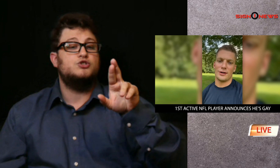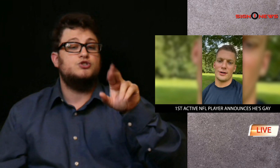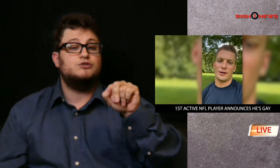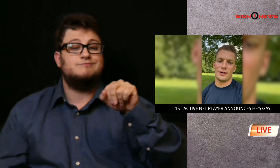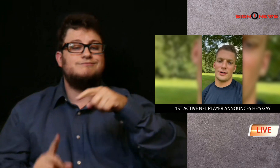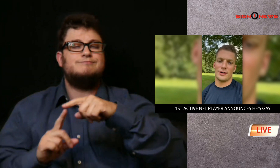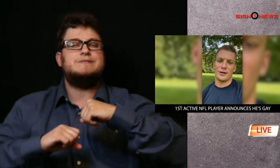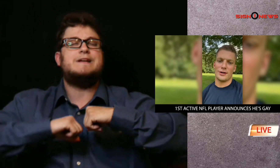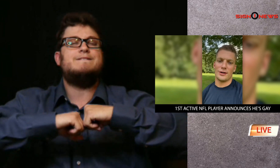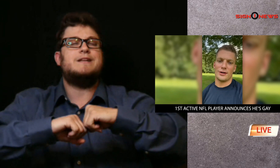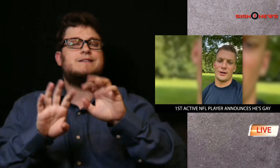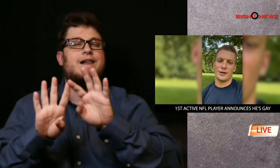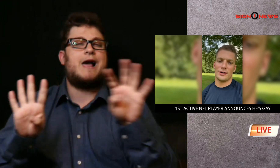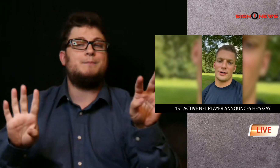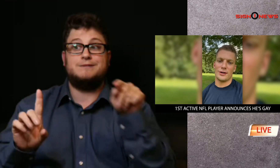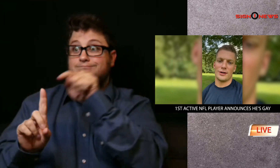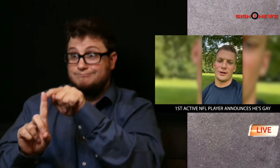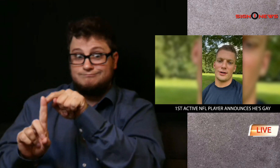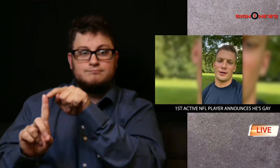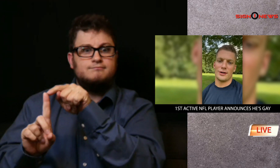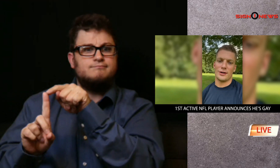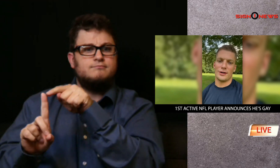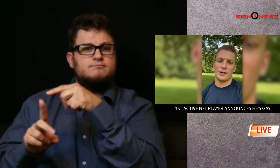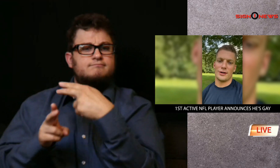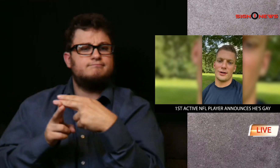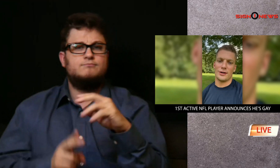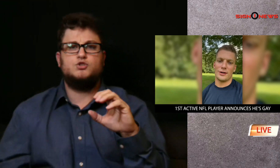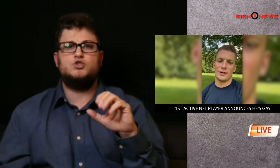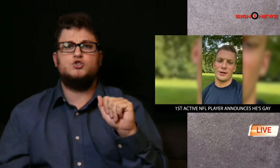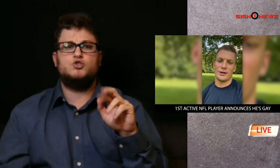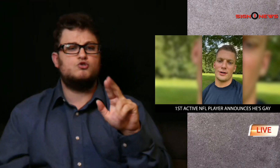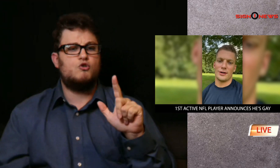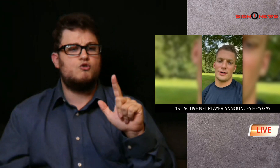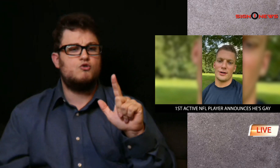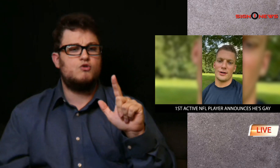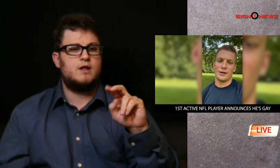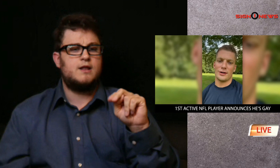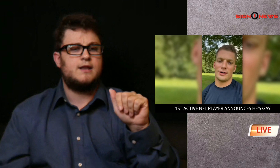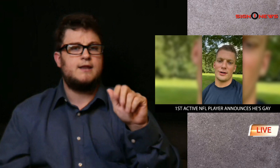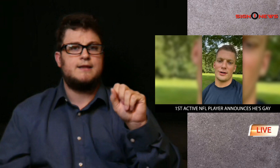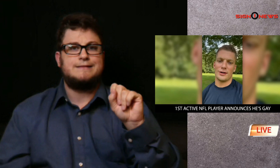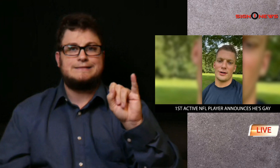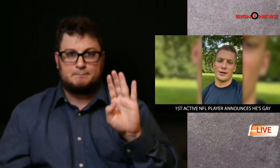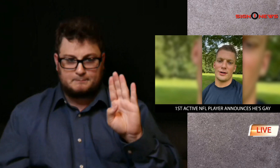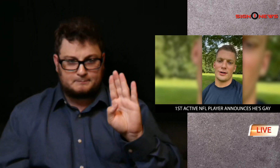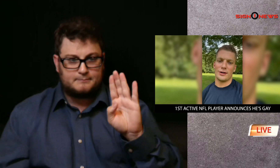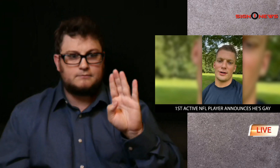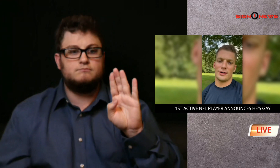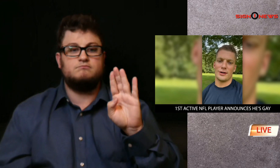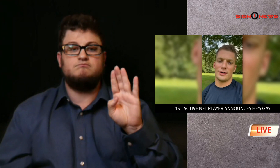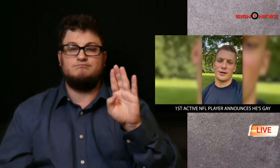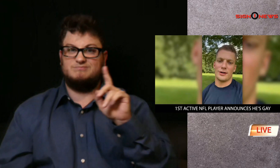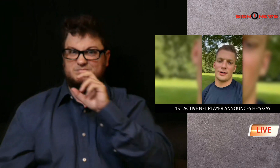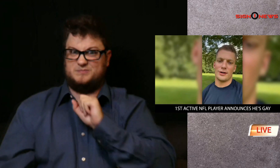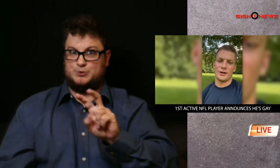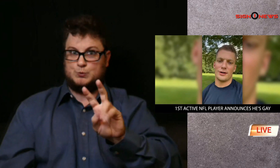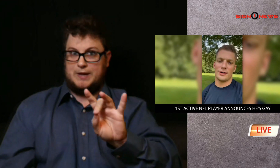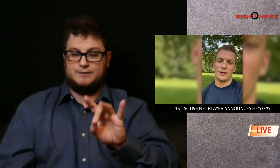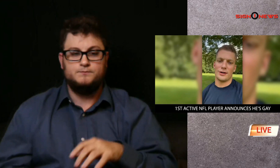NFL history was made when 28 year old Las Vegas Raiders defensive lineman Carl